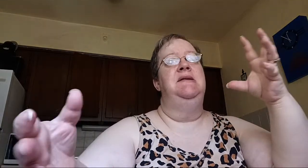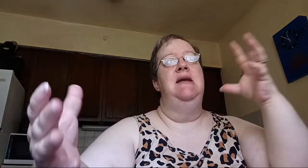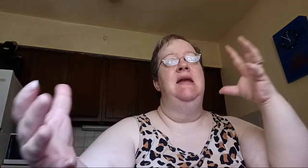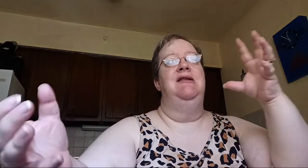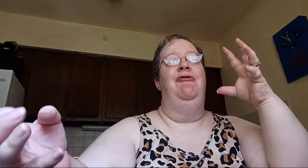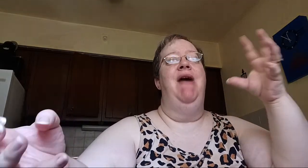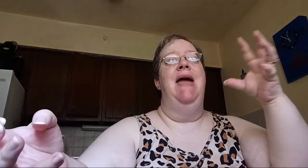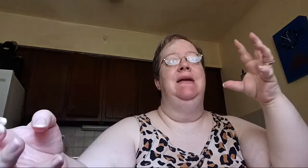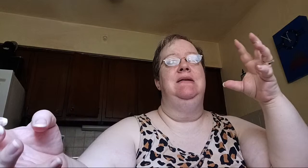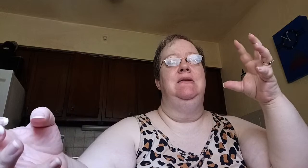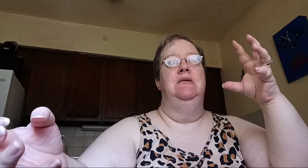and defiant.